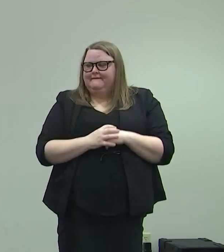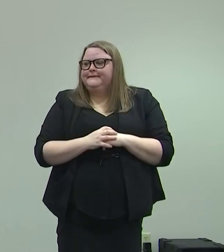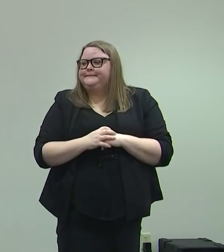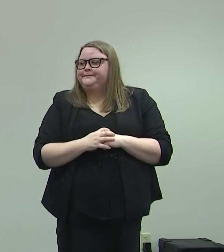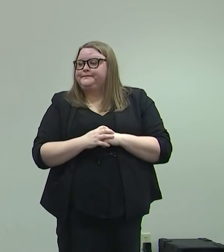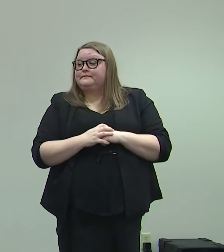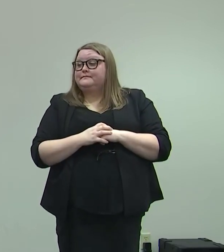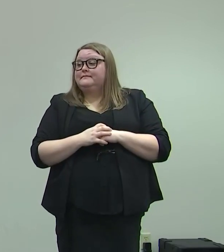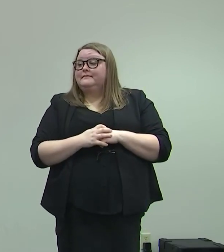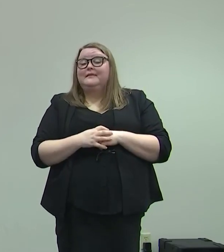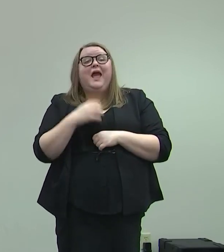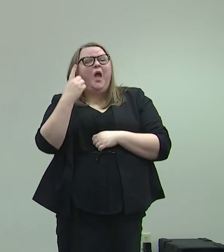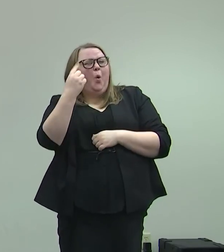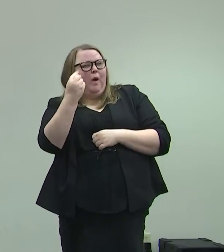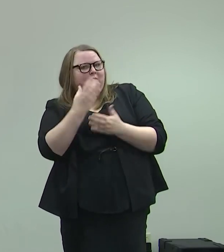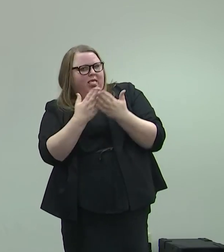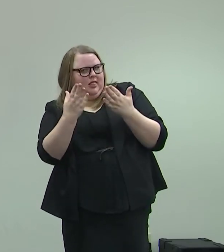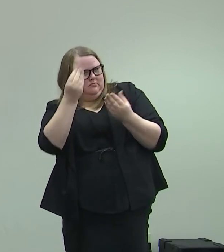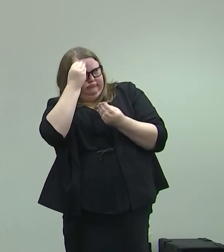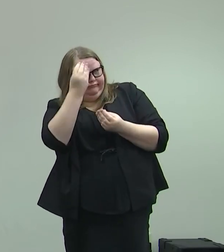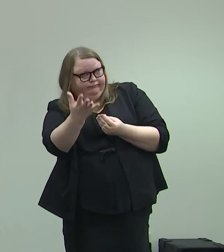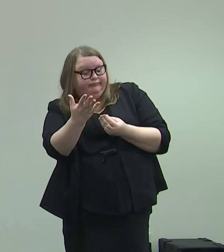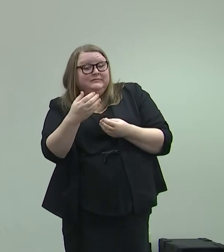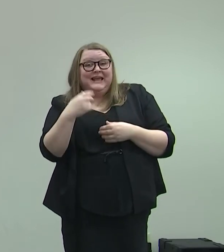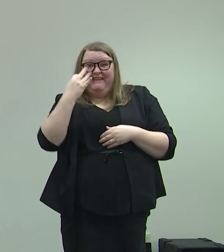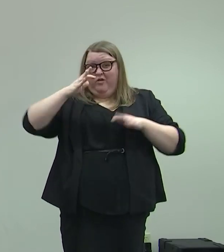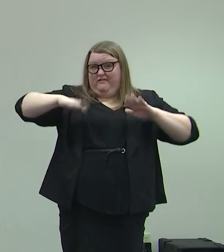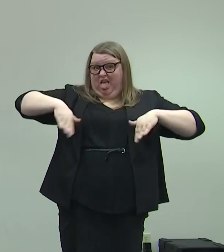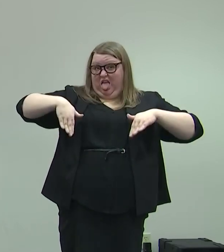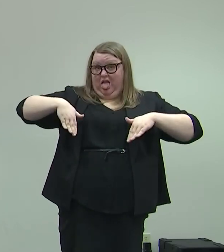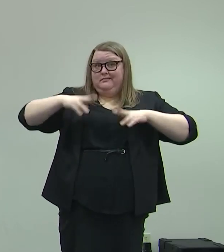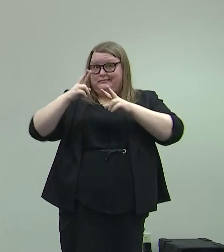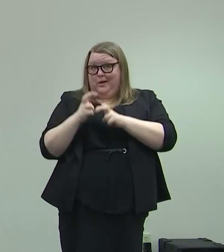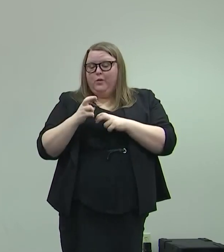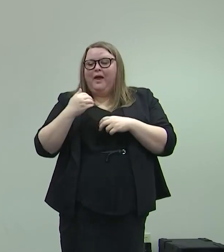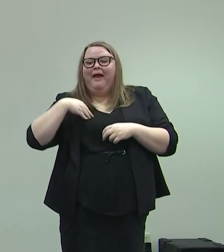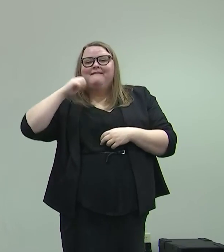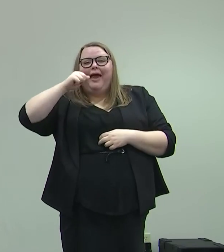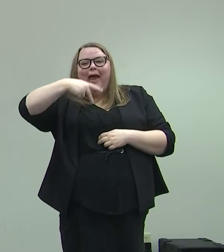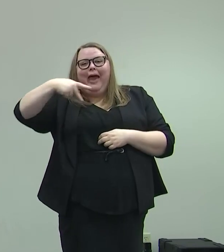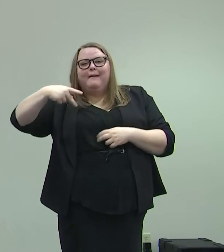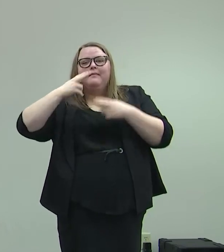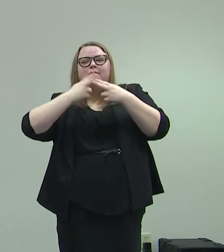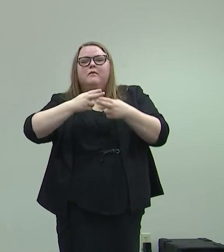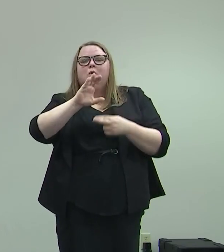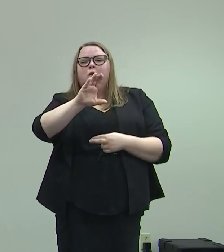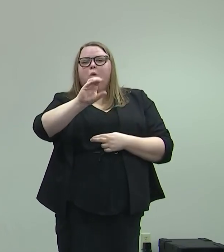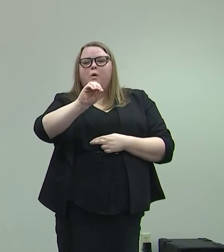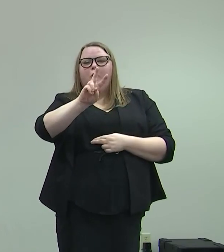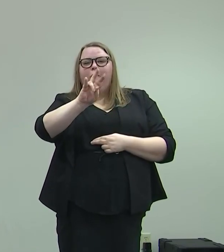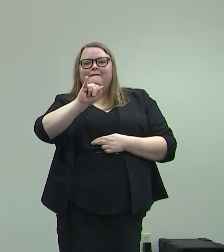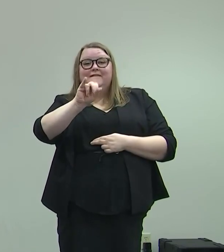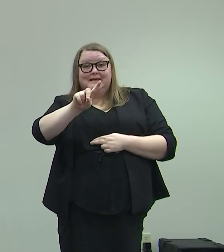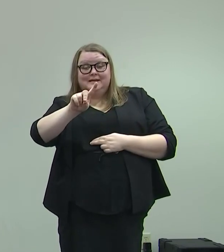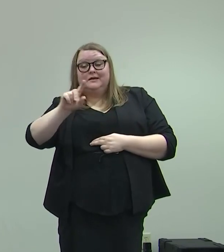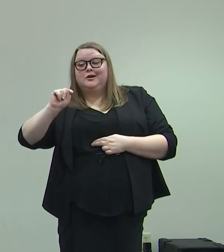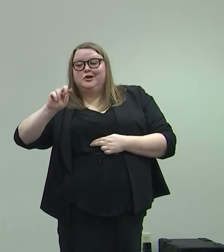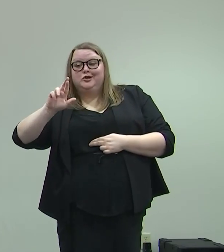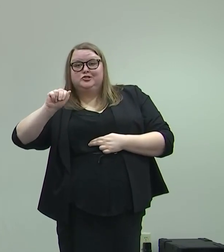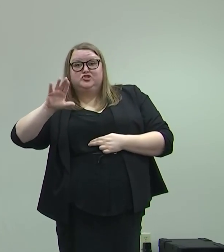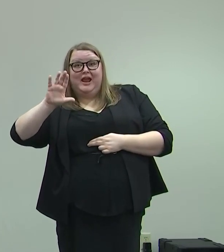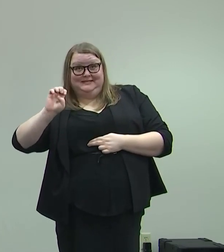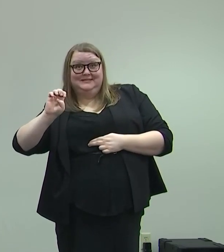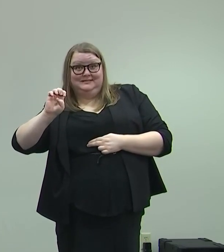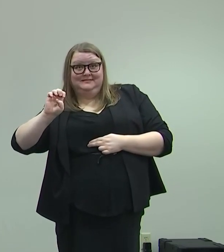we have an app called COVID Trace on your phone. This is the most